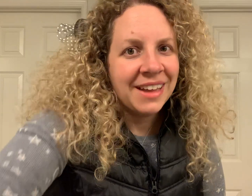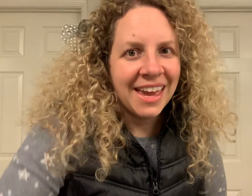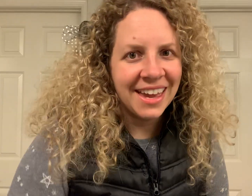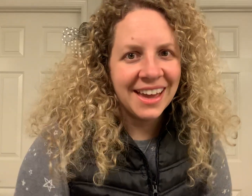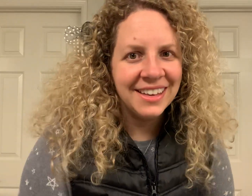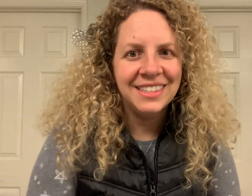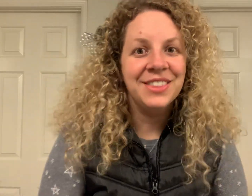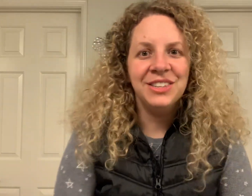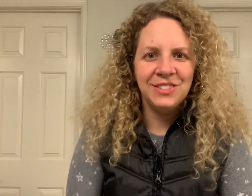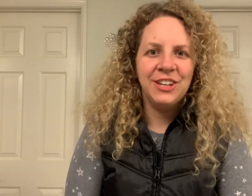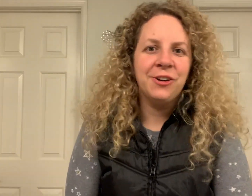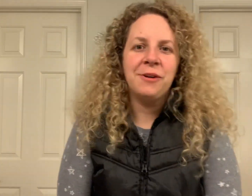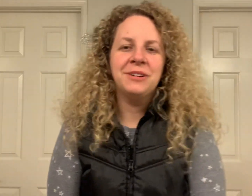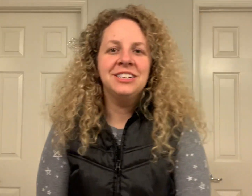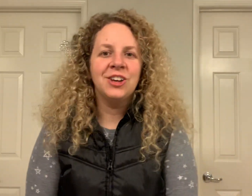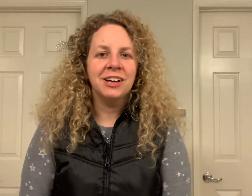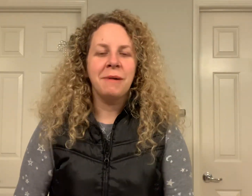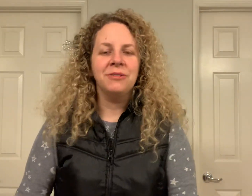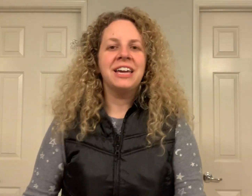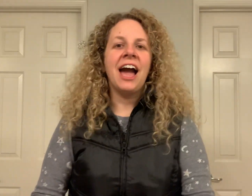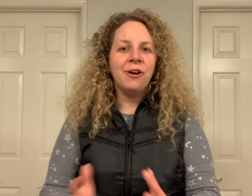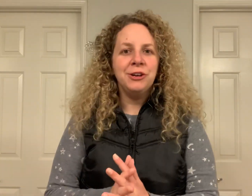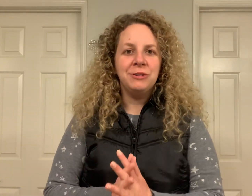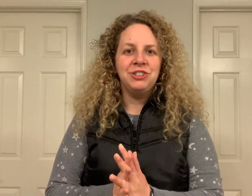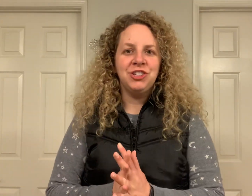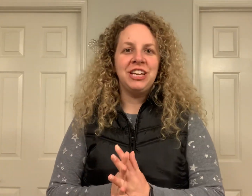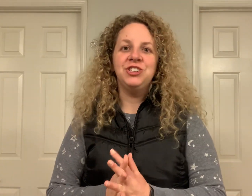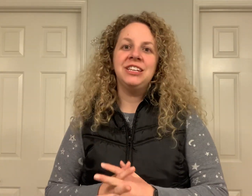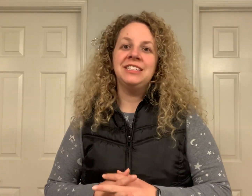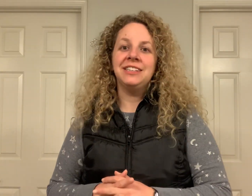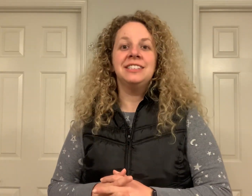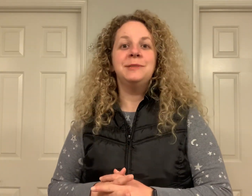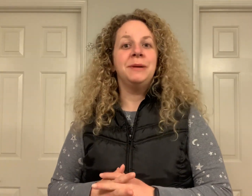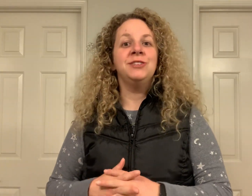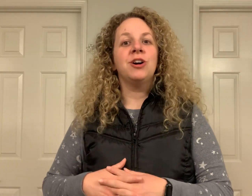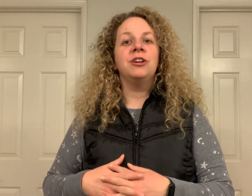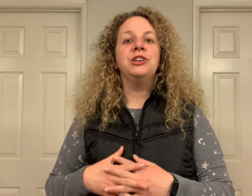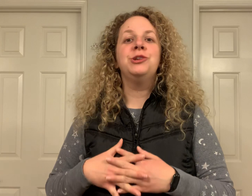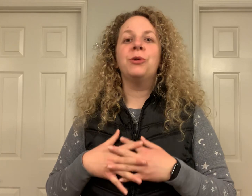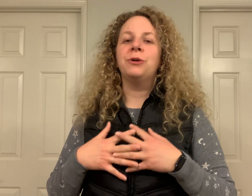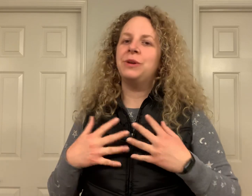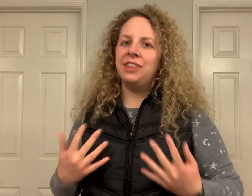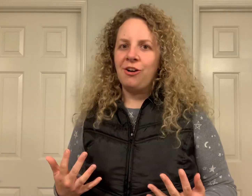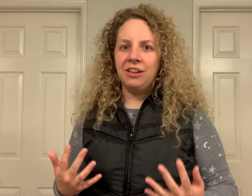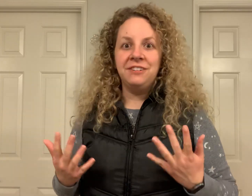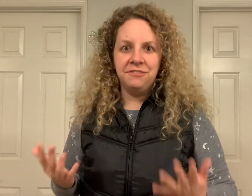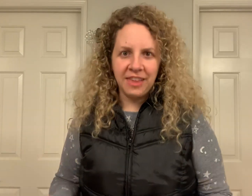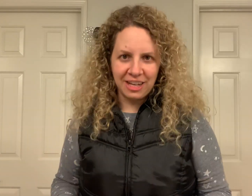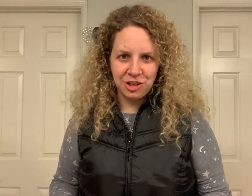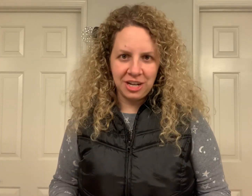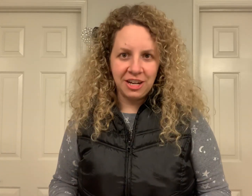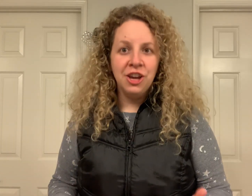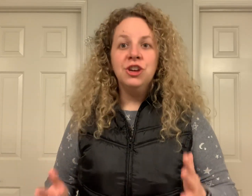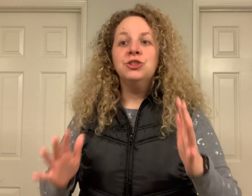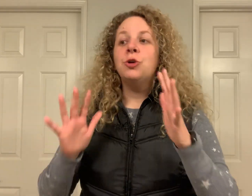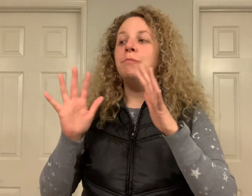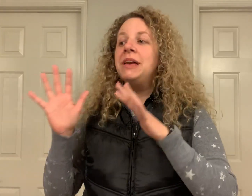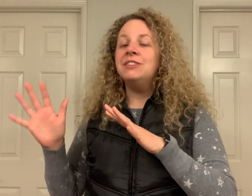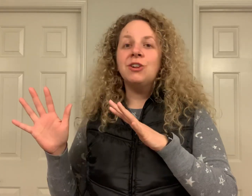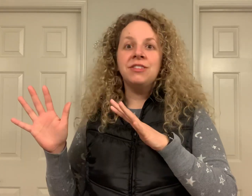Hey guys! In this video, I wanted to talk about how you can change a sentence based on your, what they call, inflection. So based on